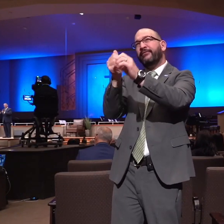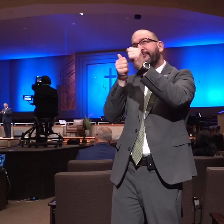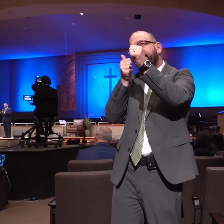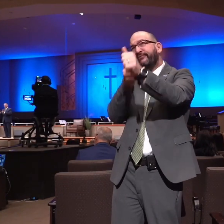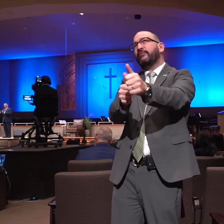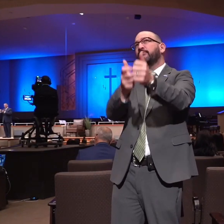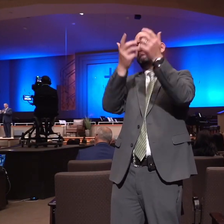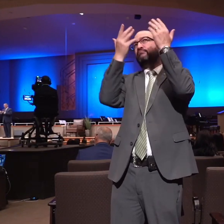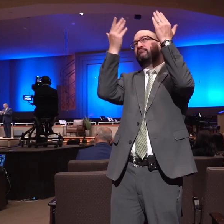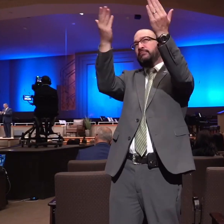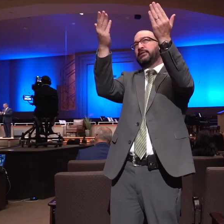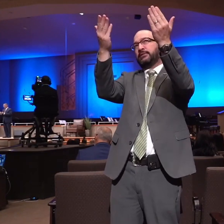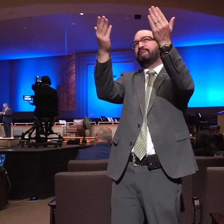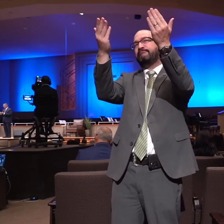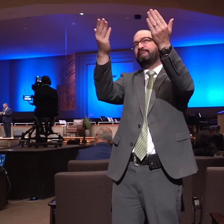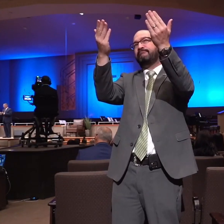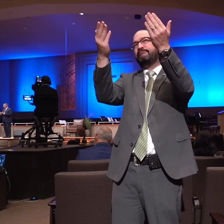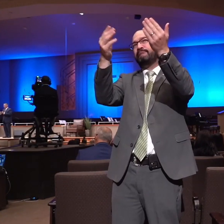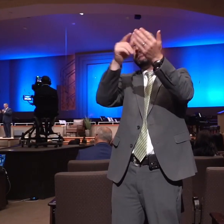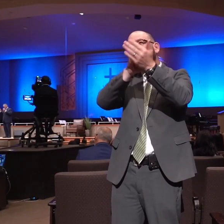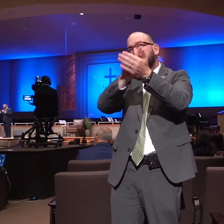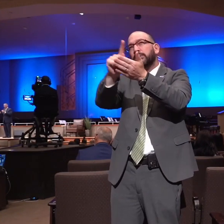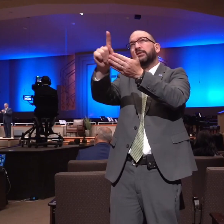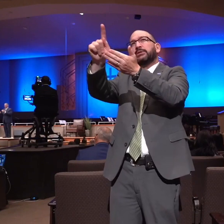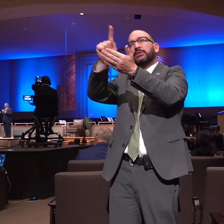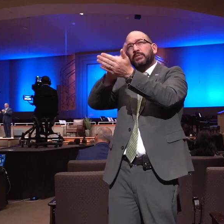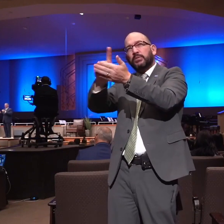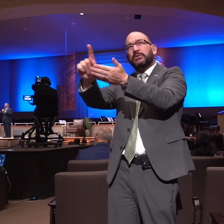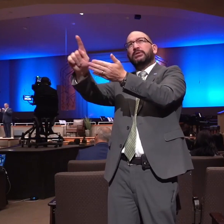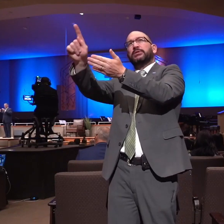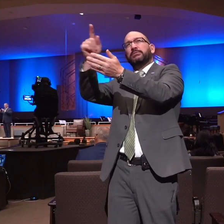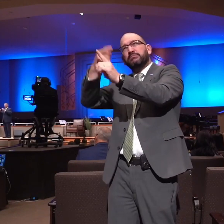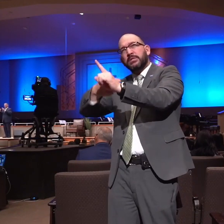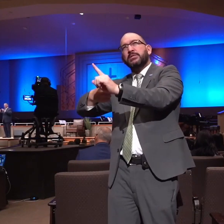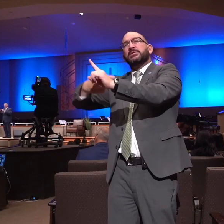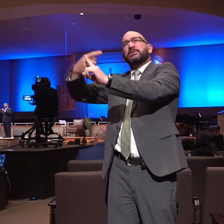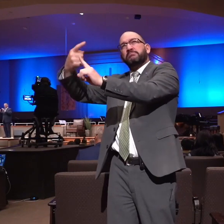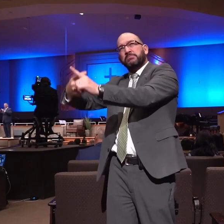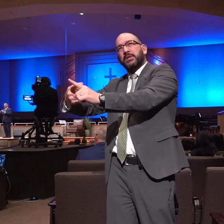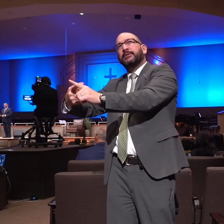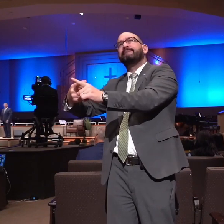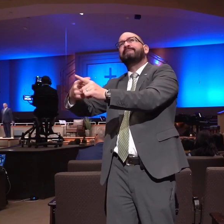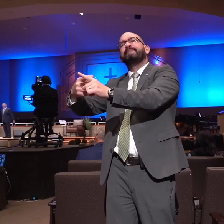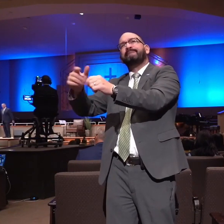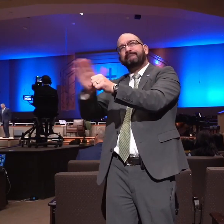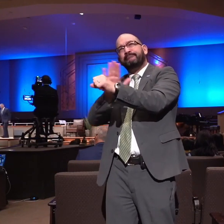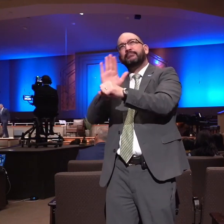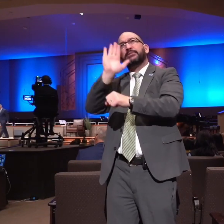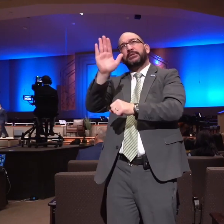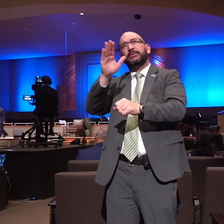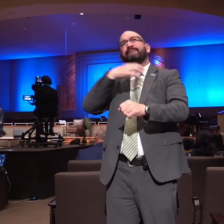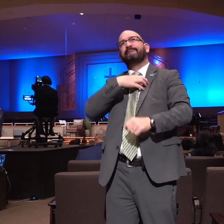in these coming weeks to be all that god created us to be let's bow for prayer lord